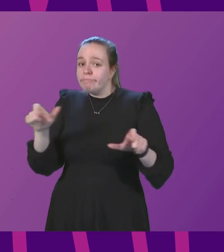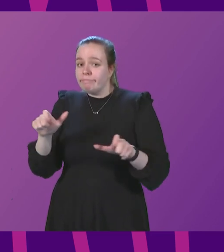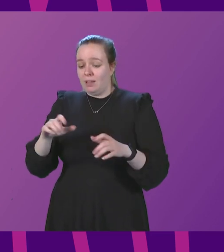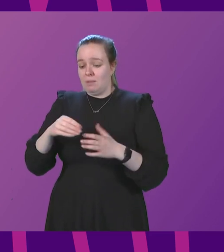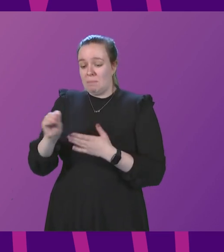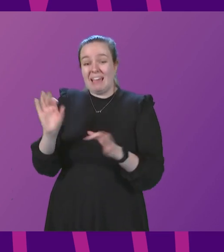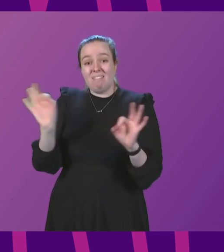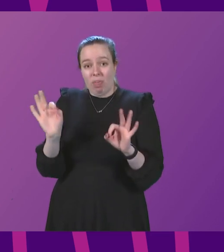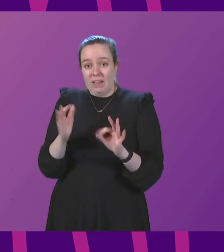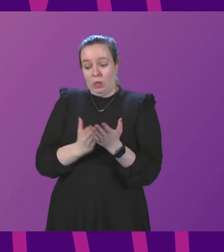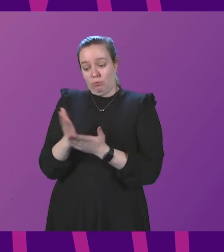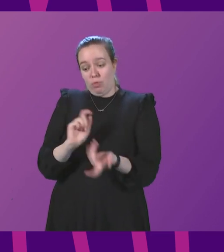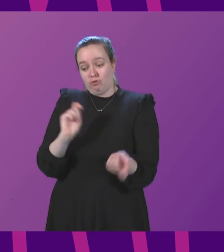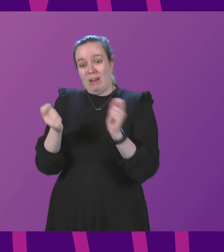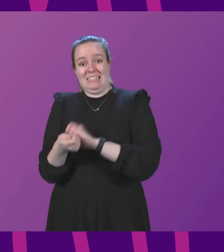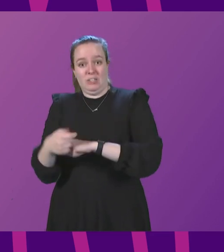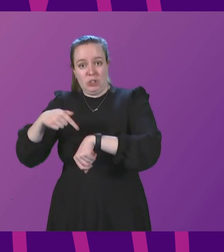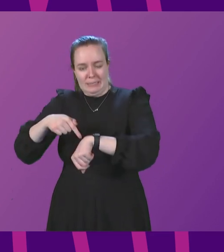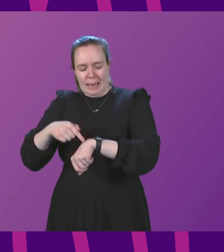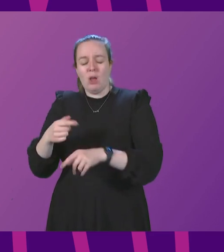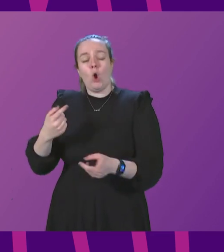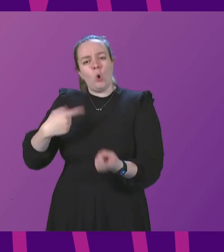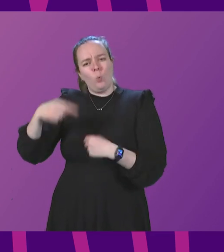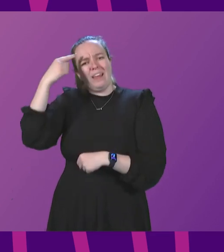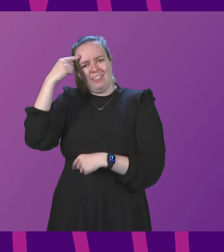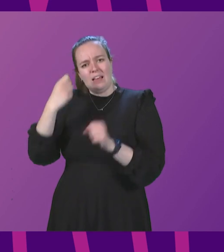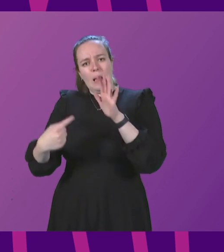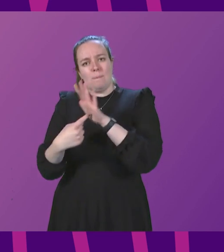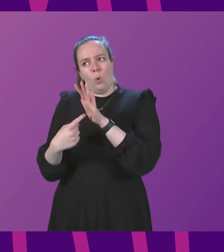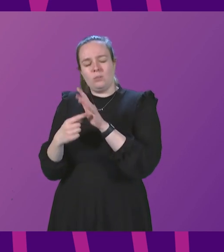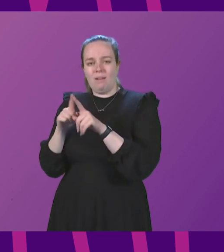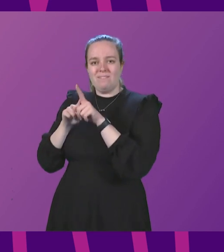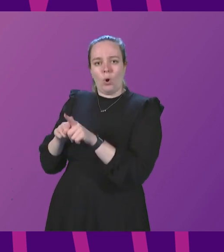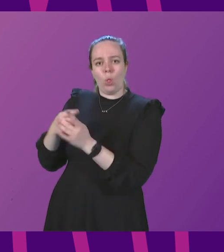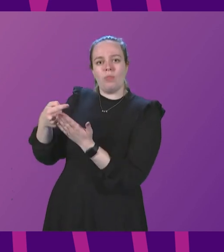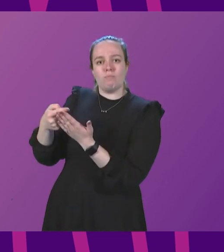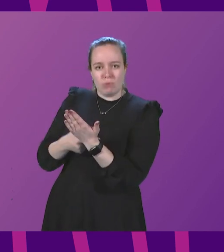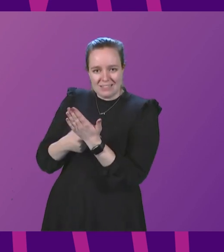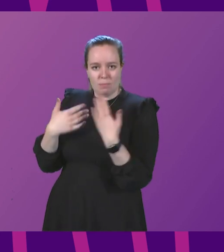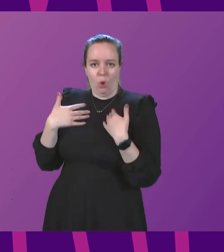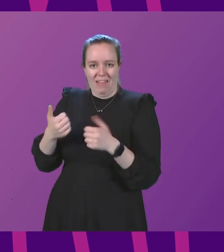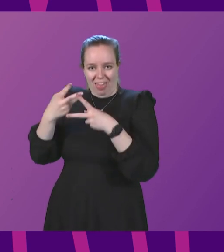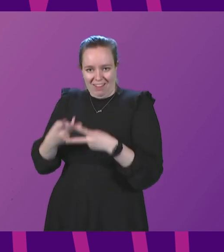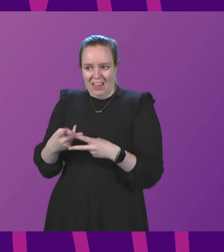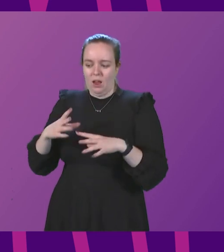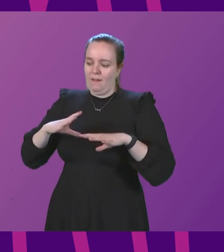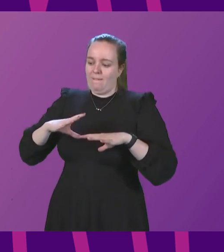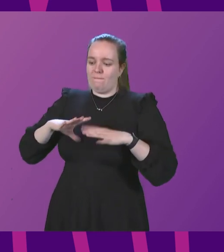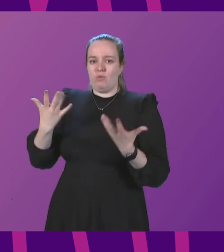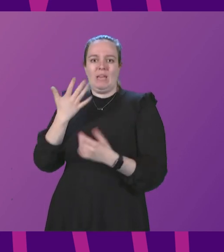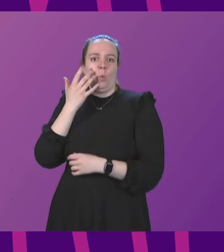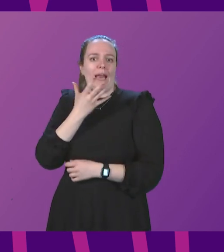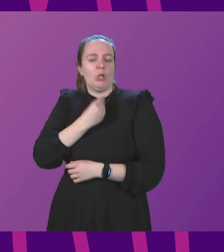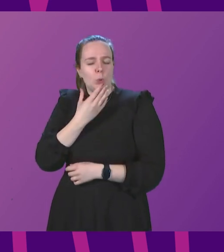in the transition phase. Indeed, we consider it important, in line with the principle of health care free at the point of use,